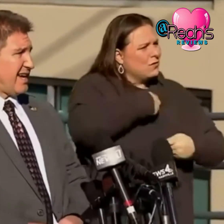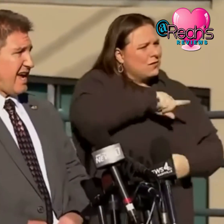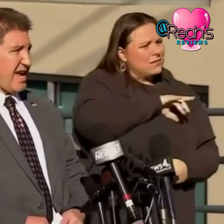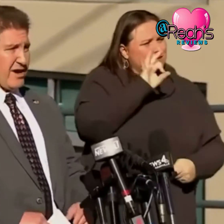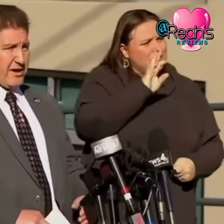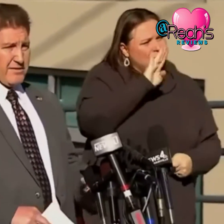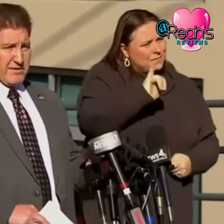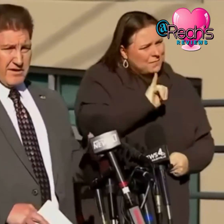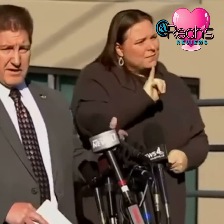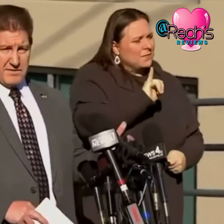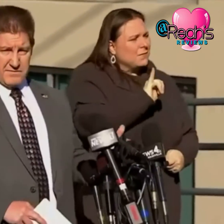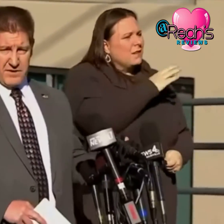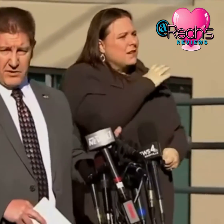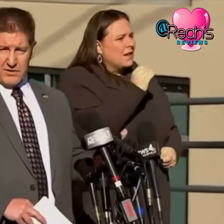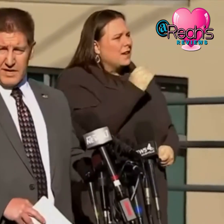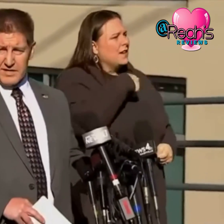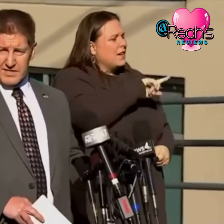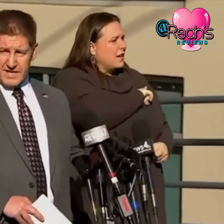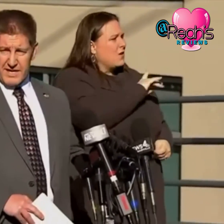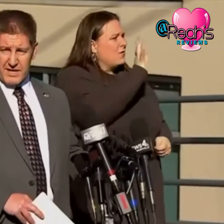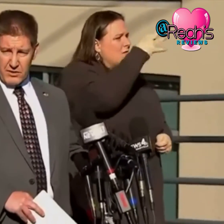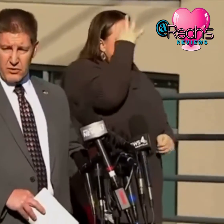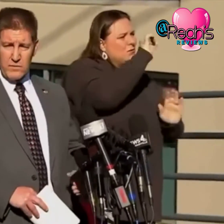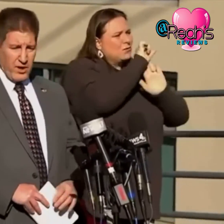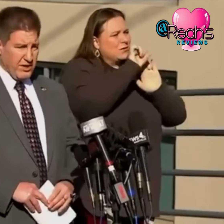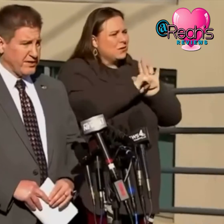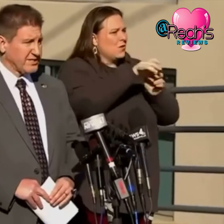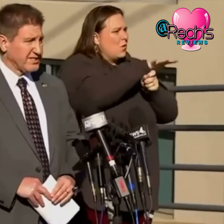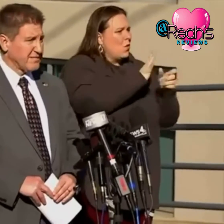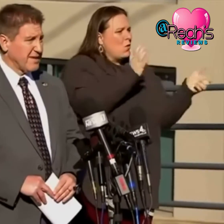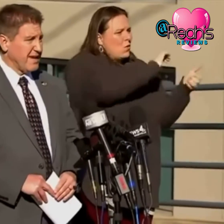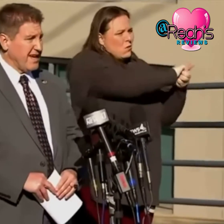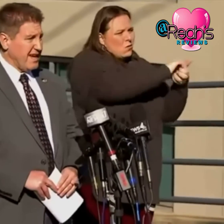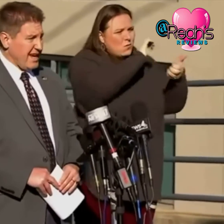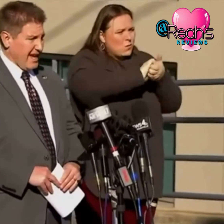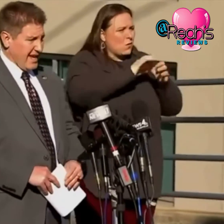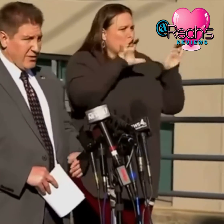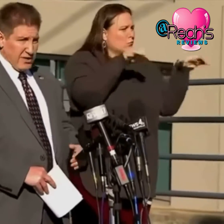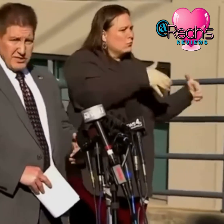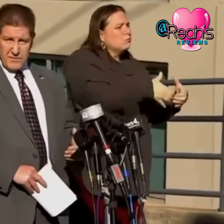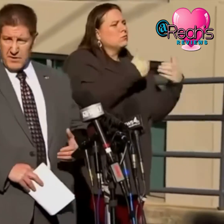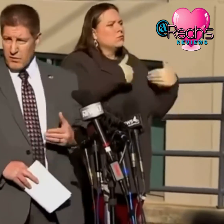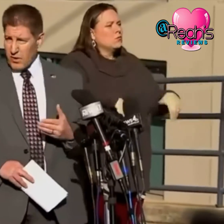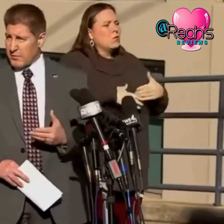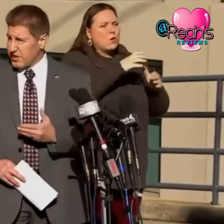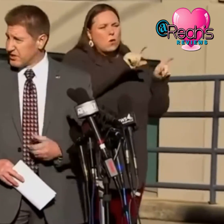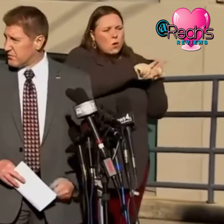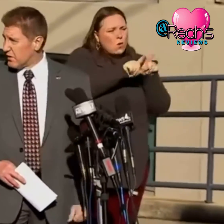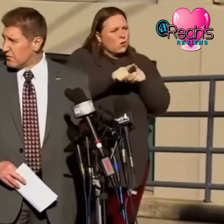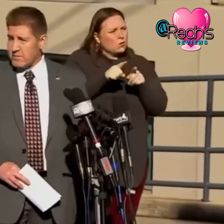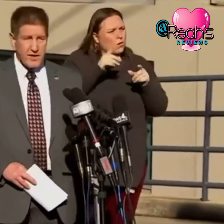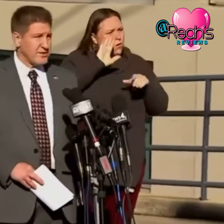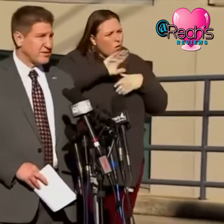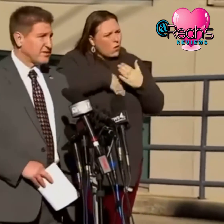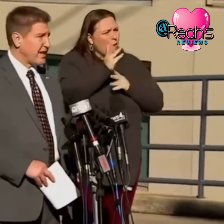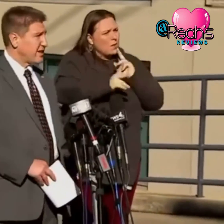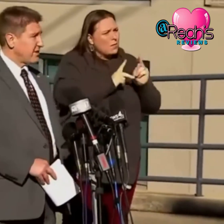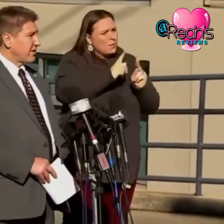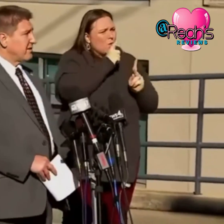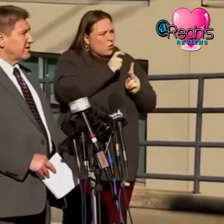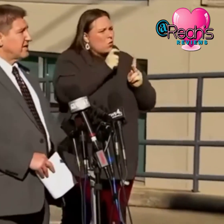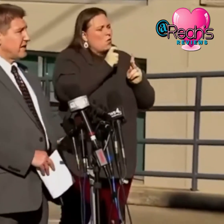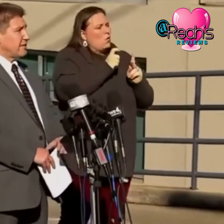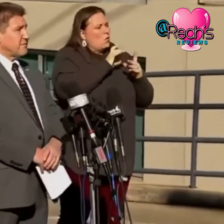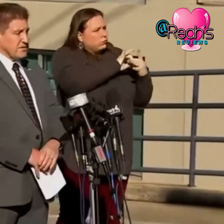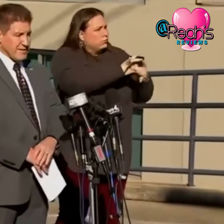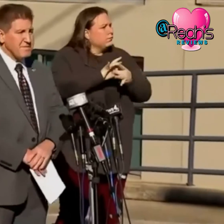and our federal and state and local partners and also for the cooperation of all of our partners who stand